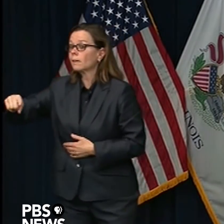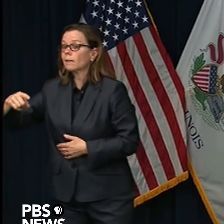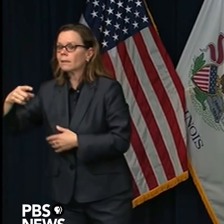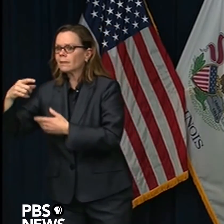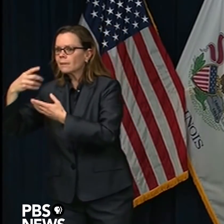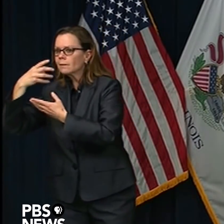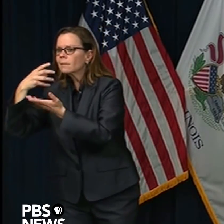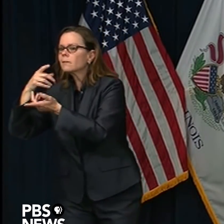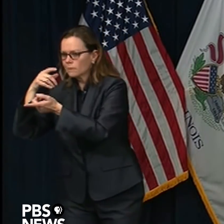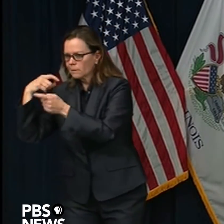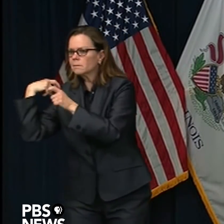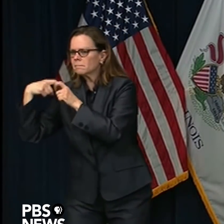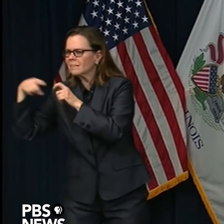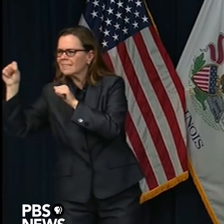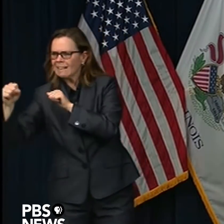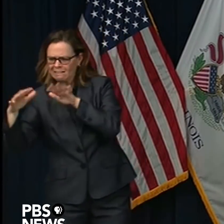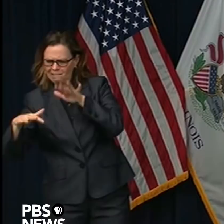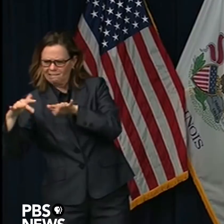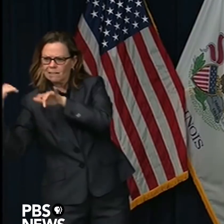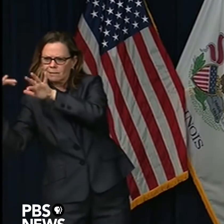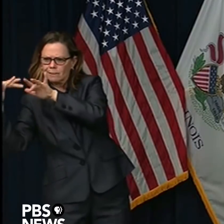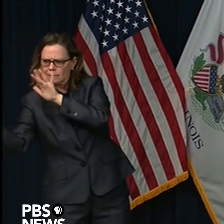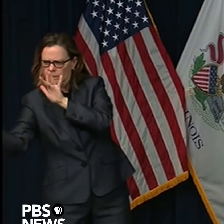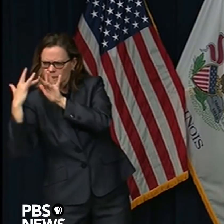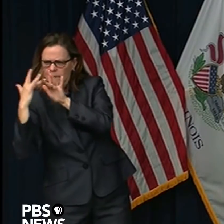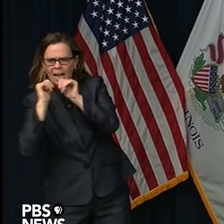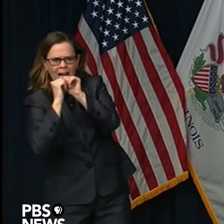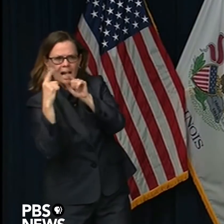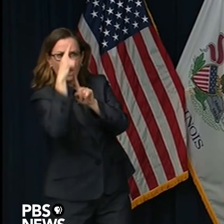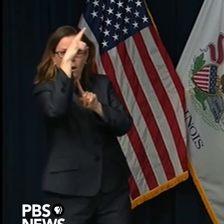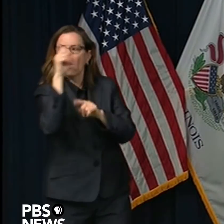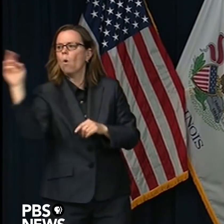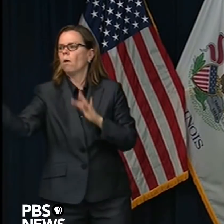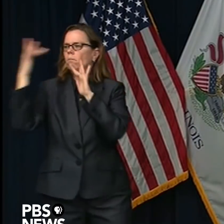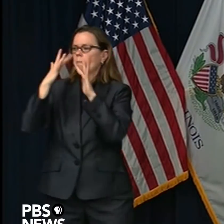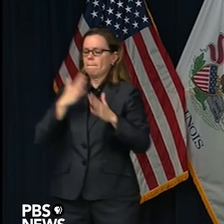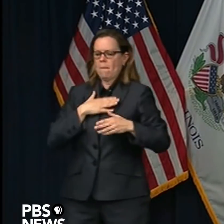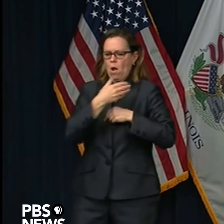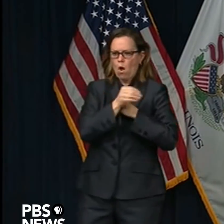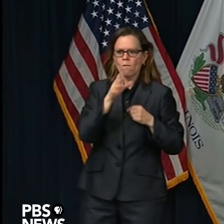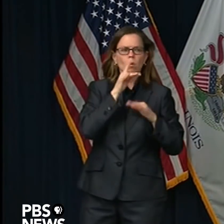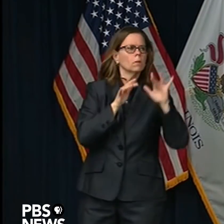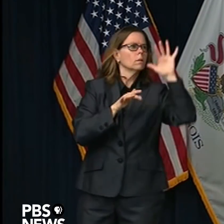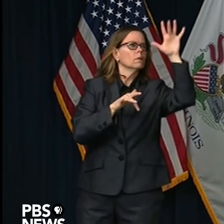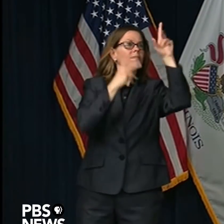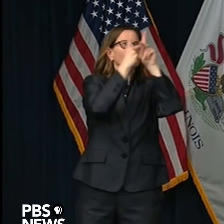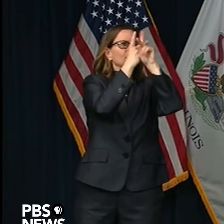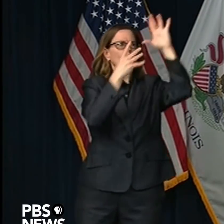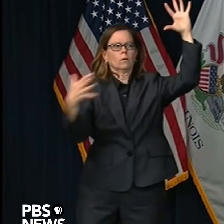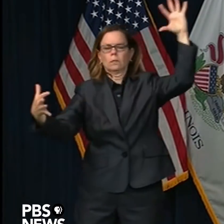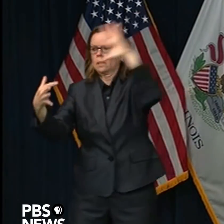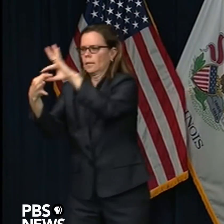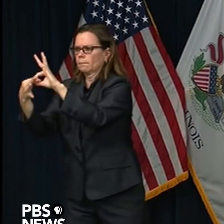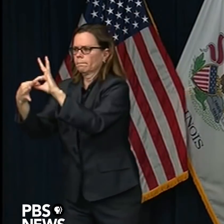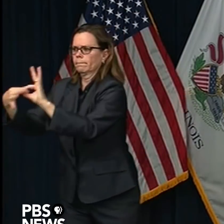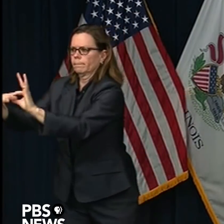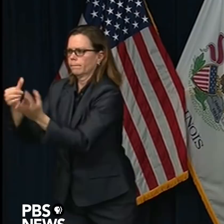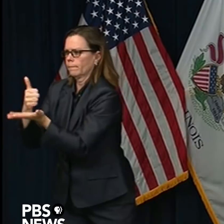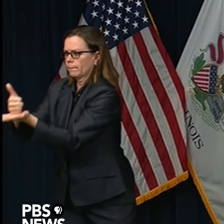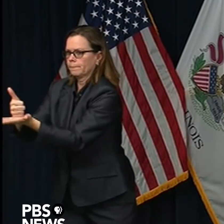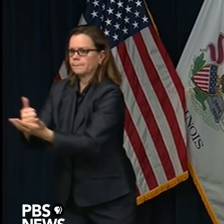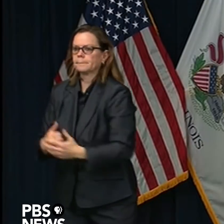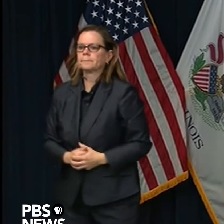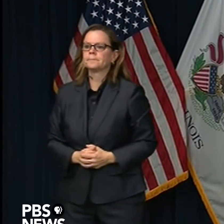funds. So that's one way. There are numerous programs in the state of Illinois that are not related to federal